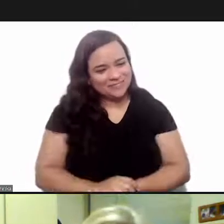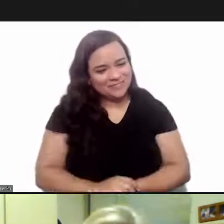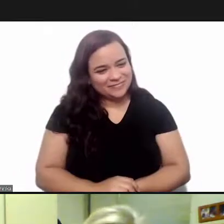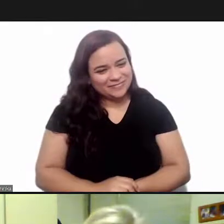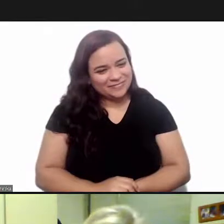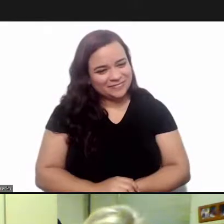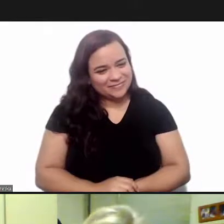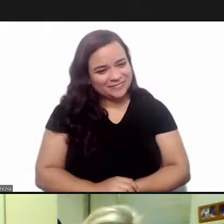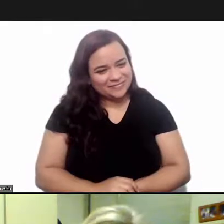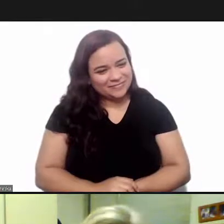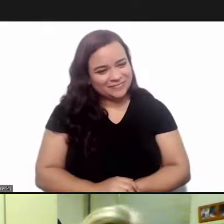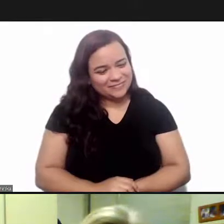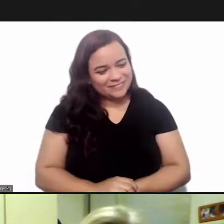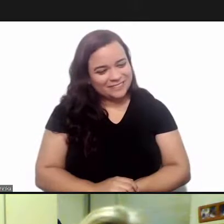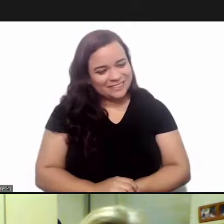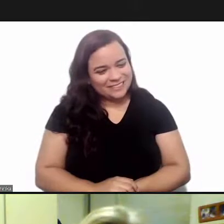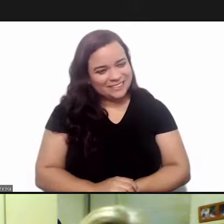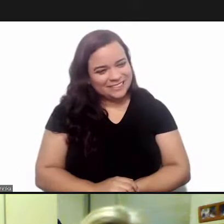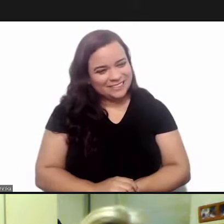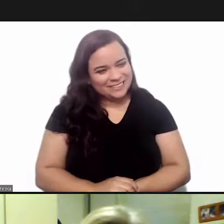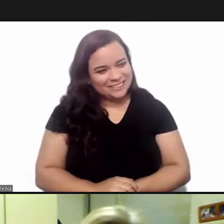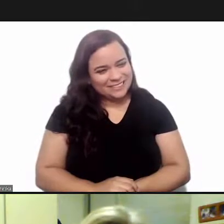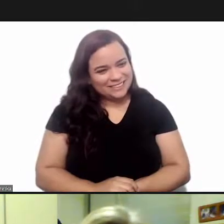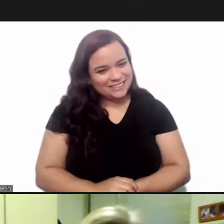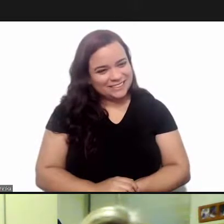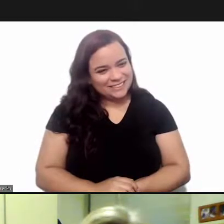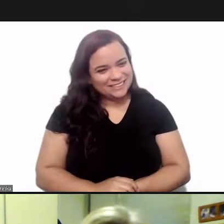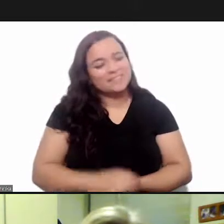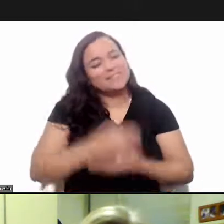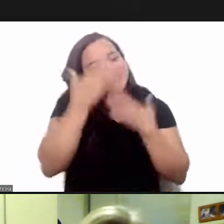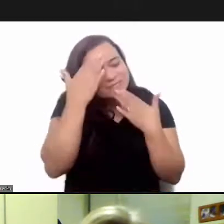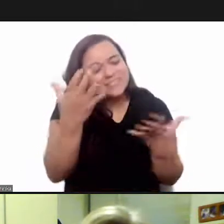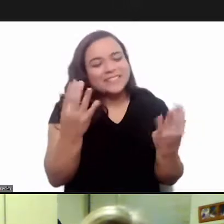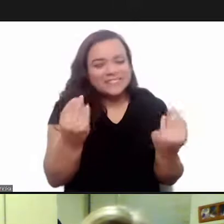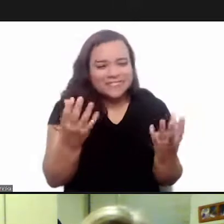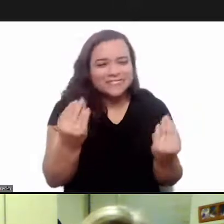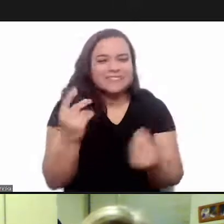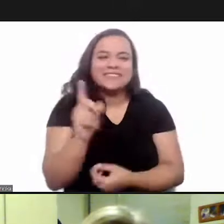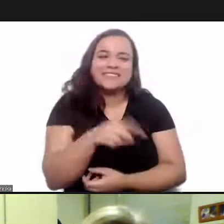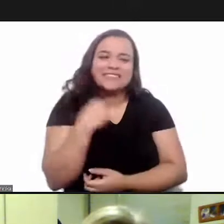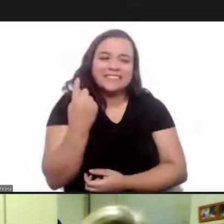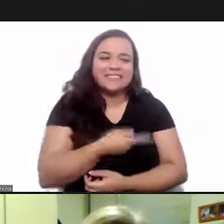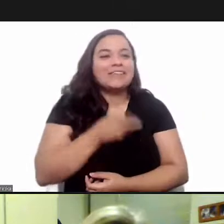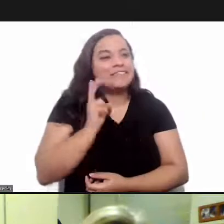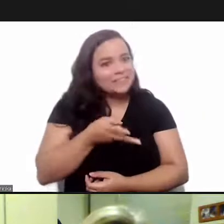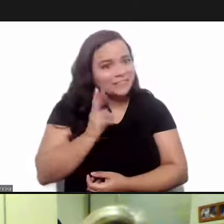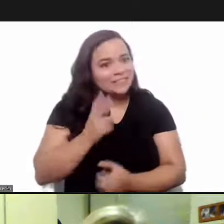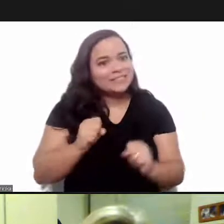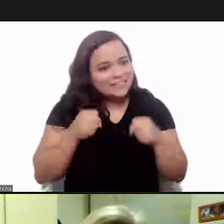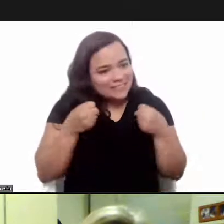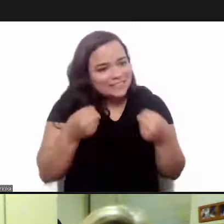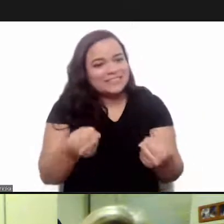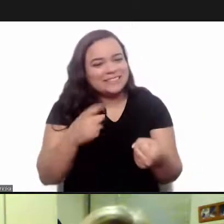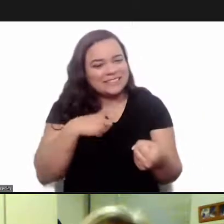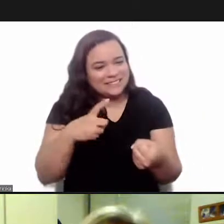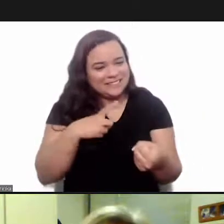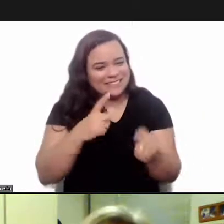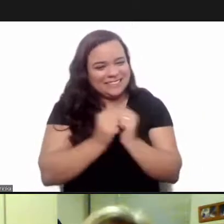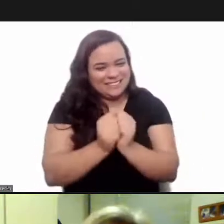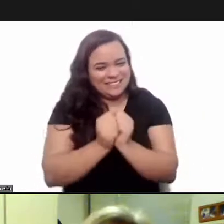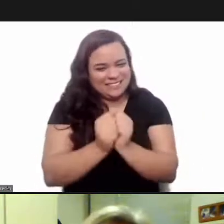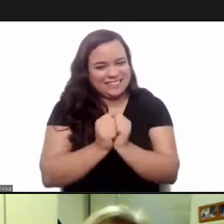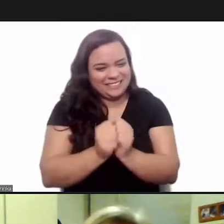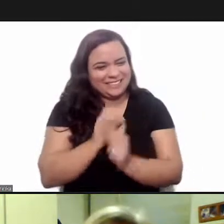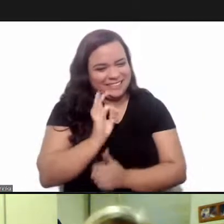a mexican dish when we had an in-person meeting we'll invite you to have mole the uh